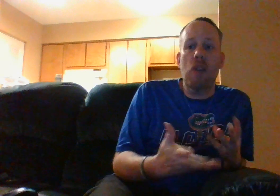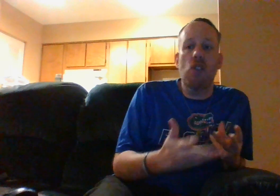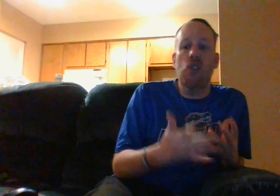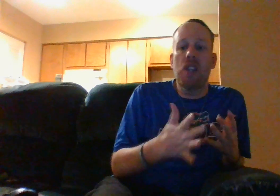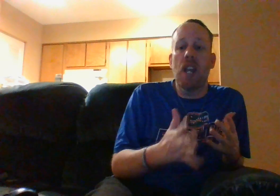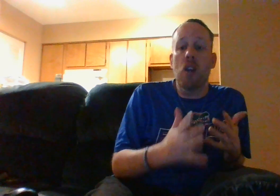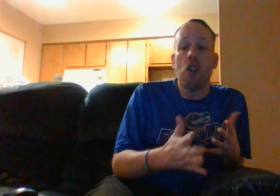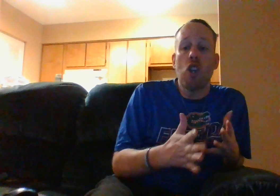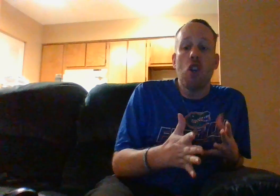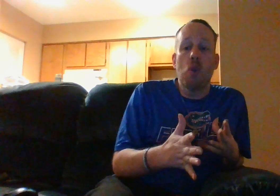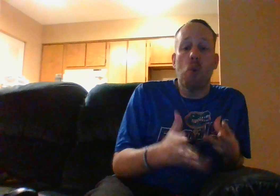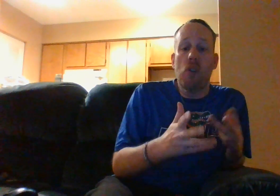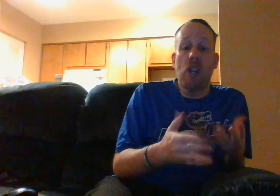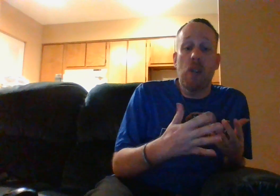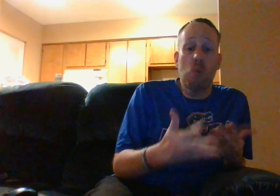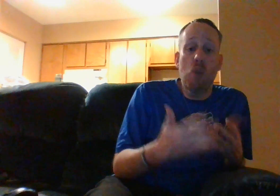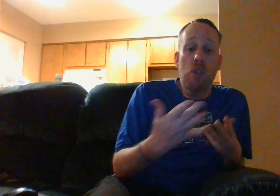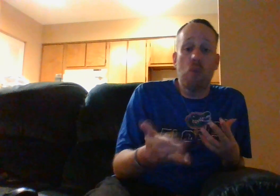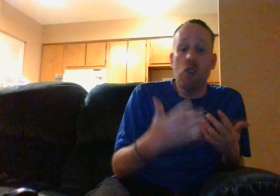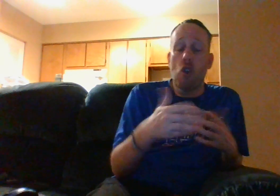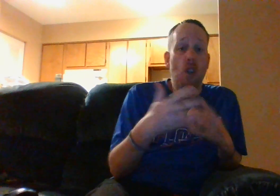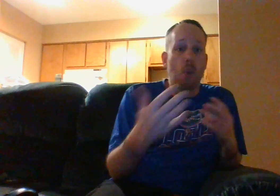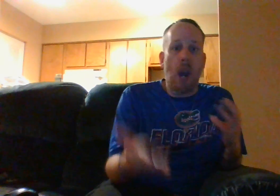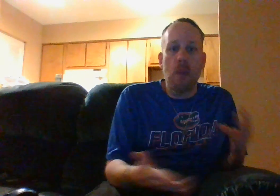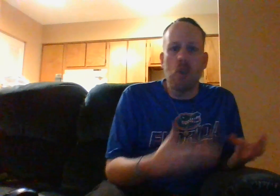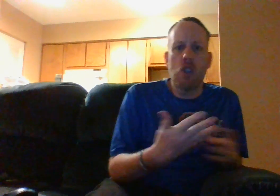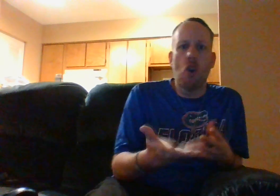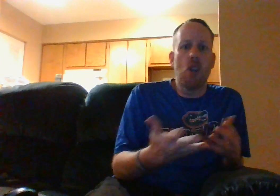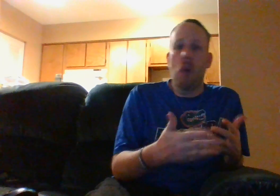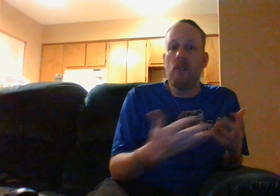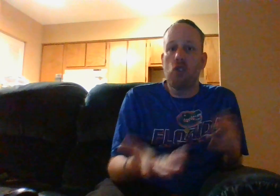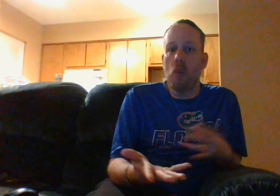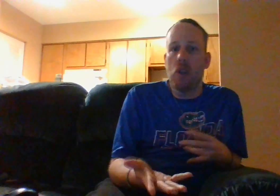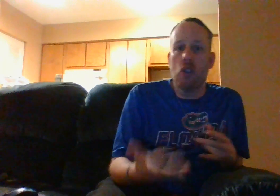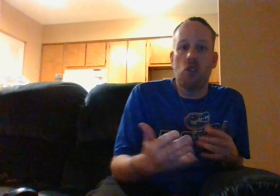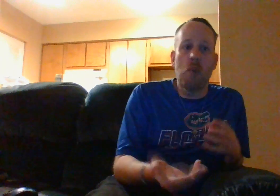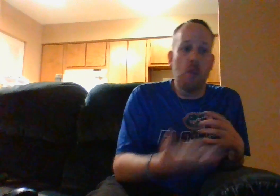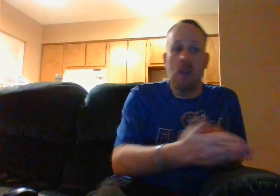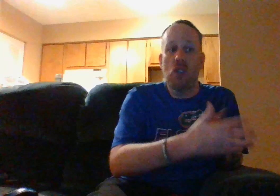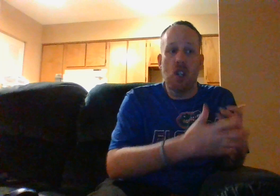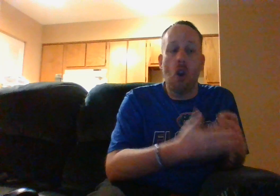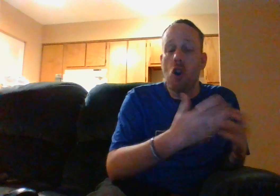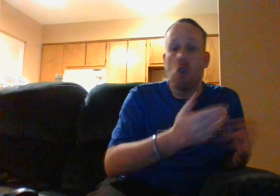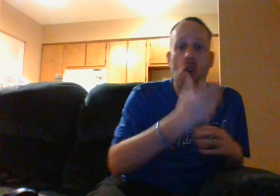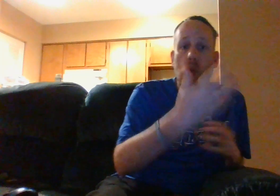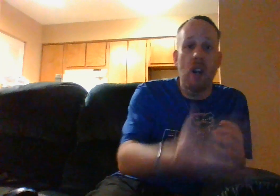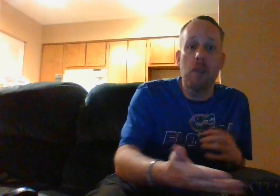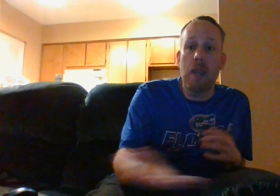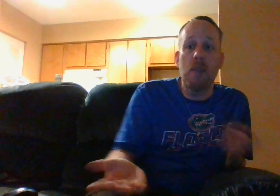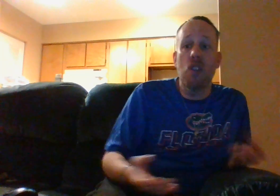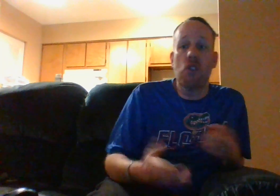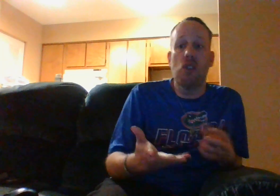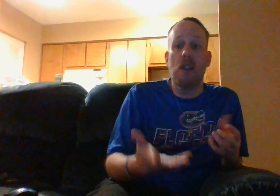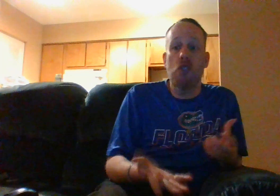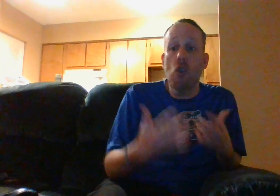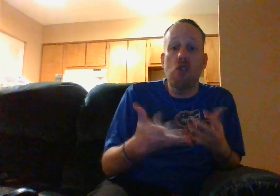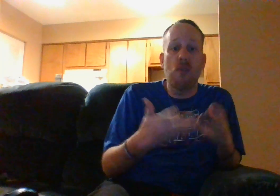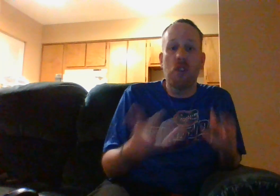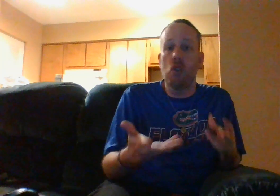basically said that like when when you're going on the ride when you go on the ride for someone so when you're basically in the car or whatever it maybe is is that don't you feel